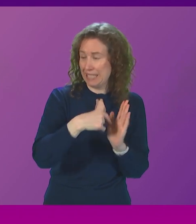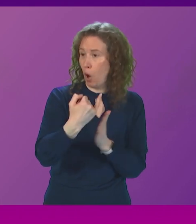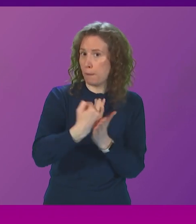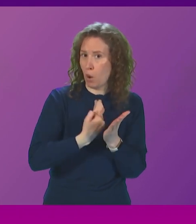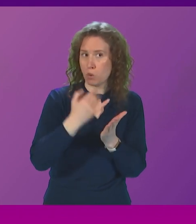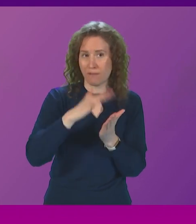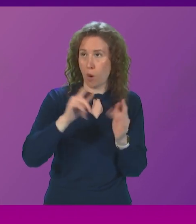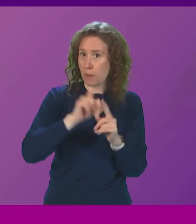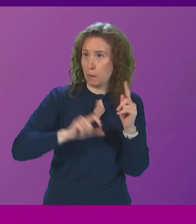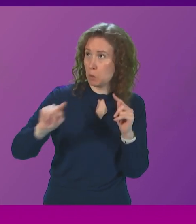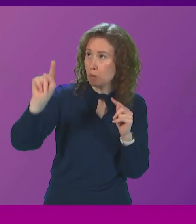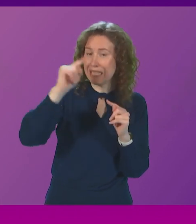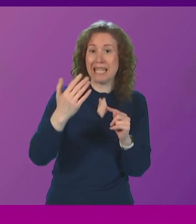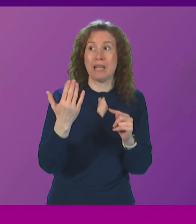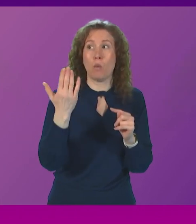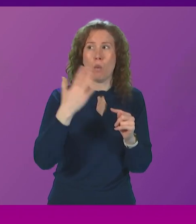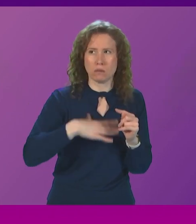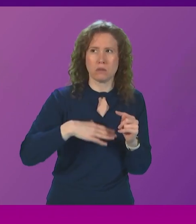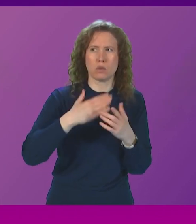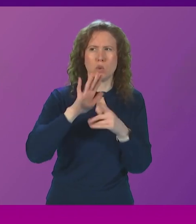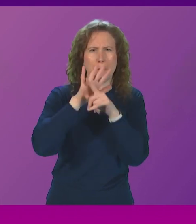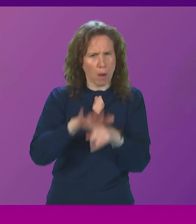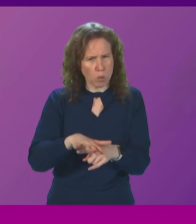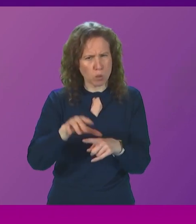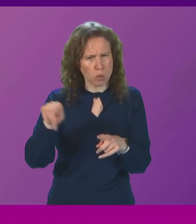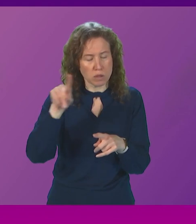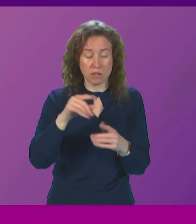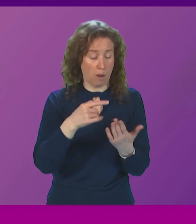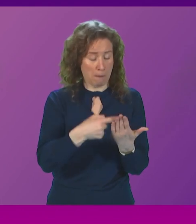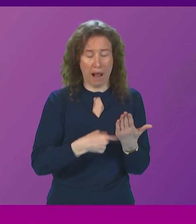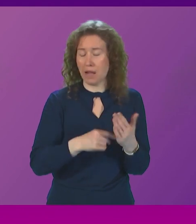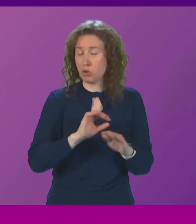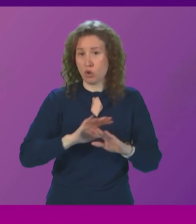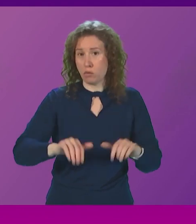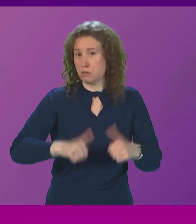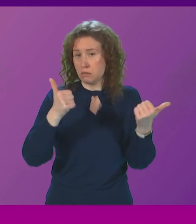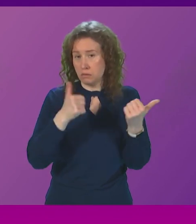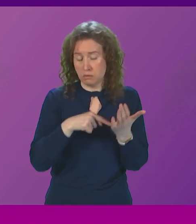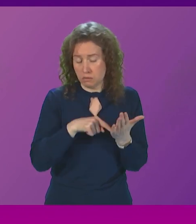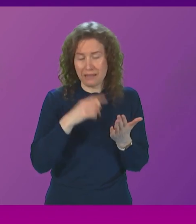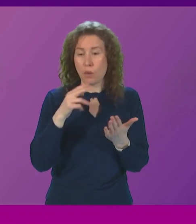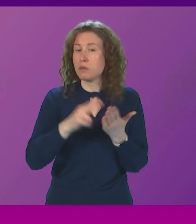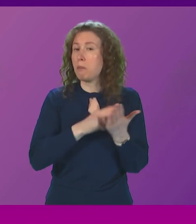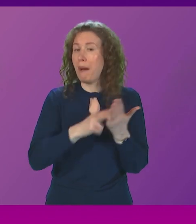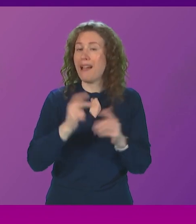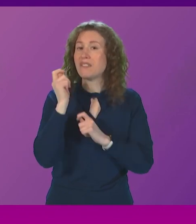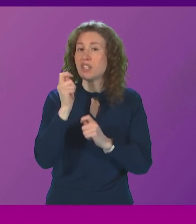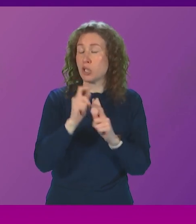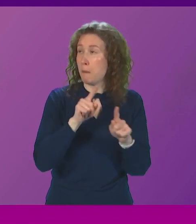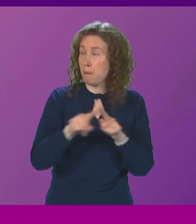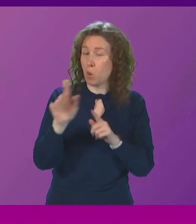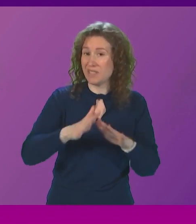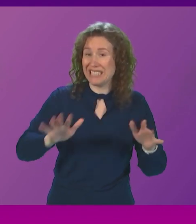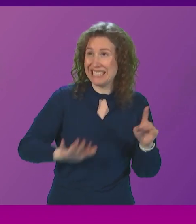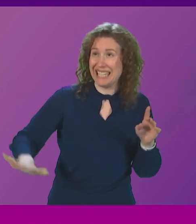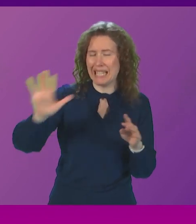very communities he wants to impose them on. These reckless plans would ban fishing across much of our sea. It would put